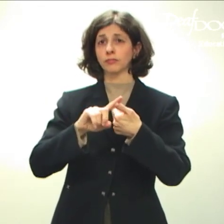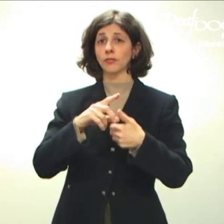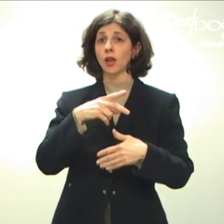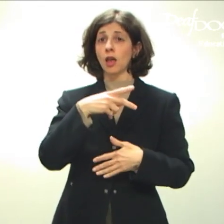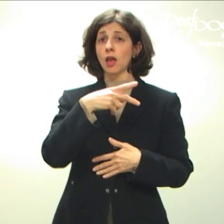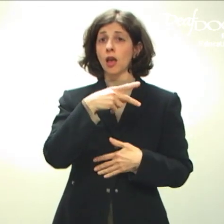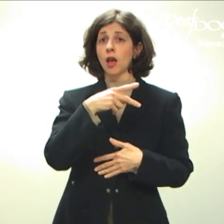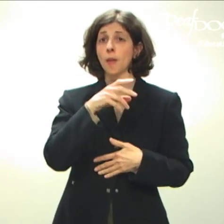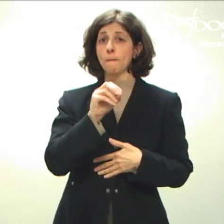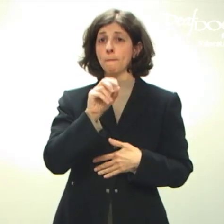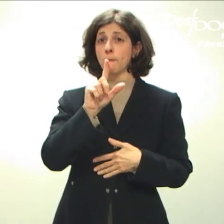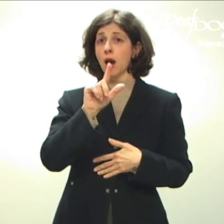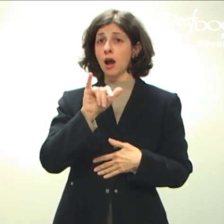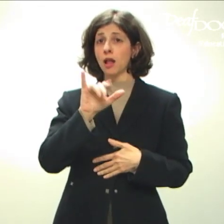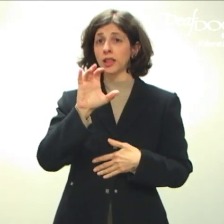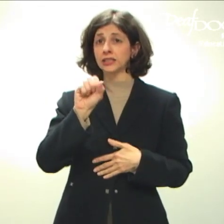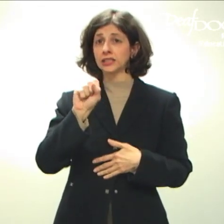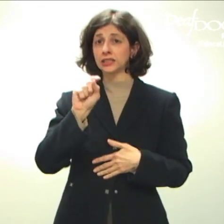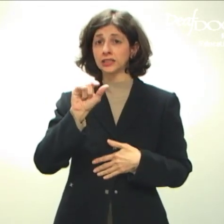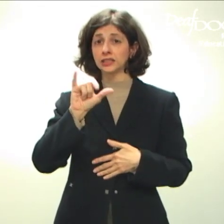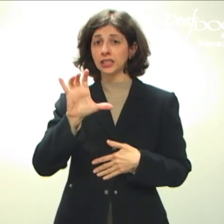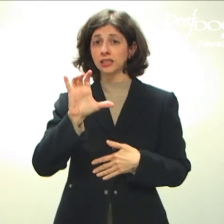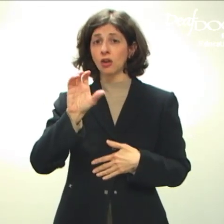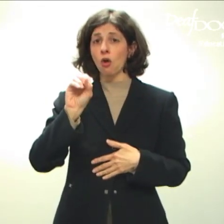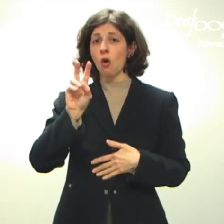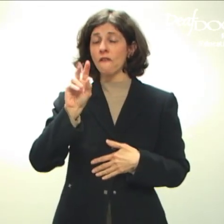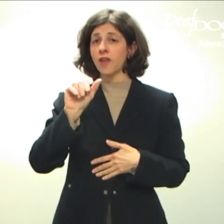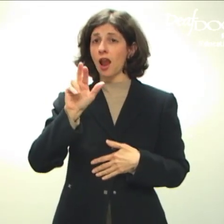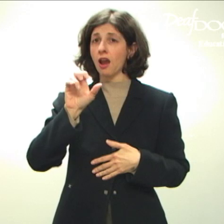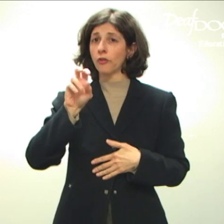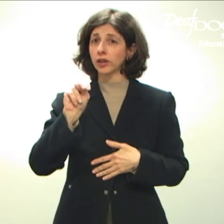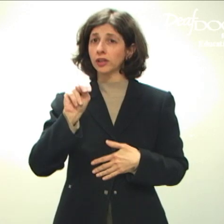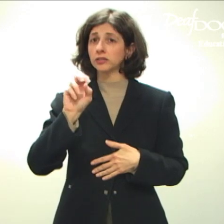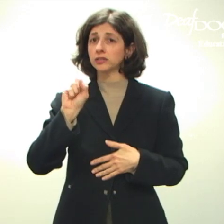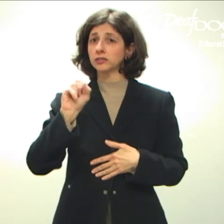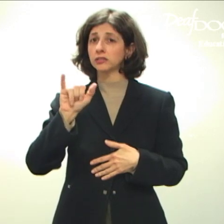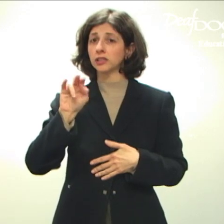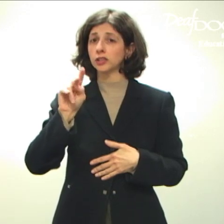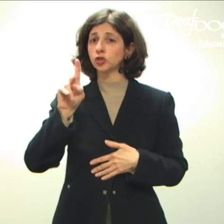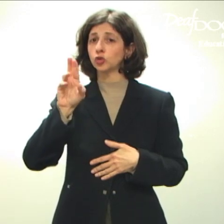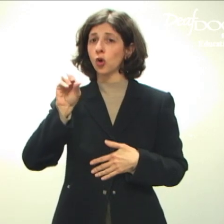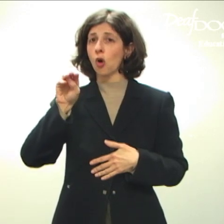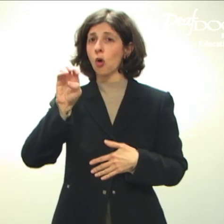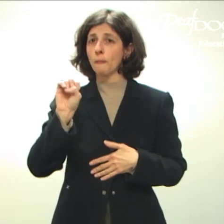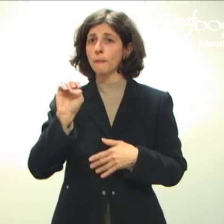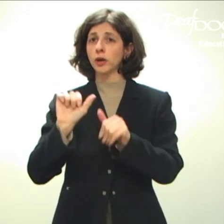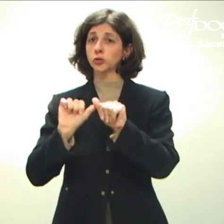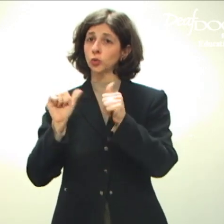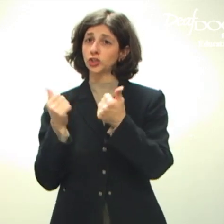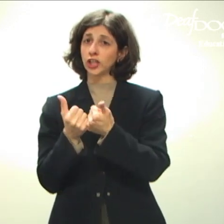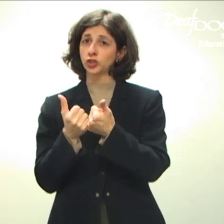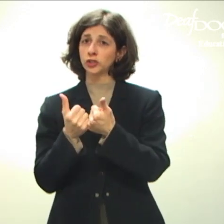One, Polycystic Ovarian Syndrome Association,